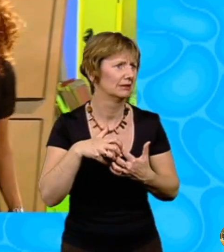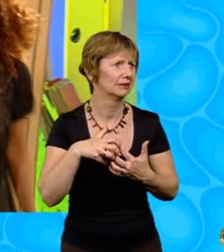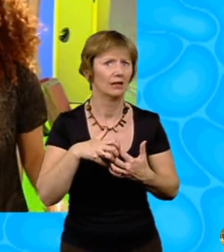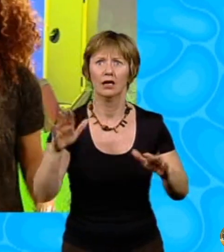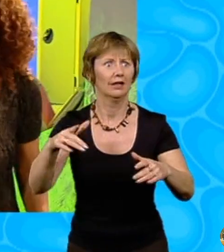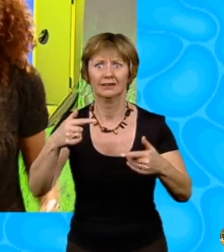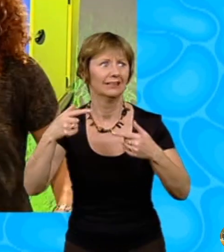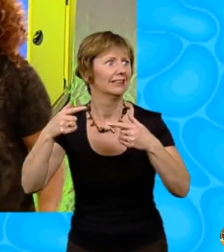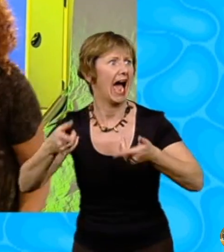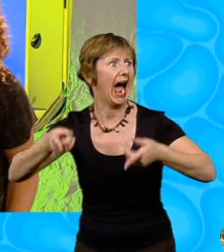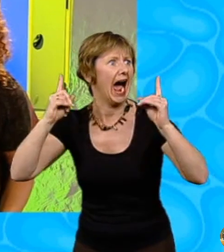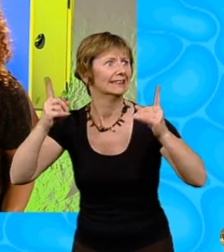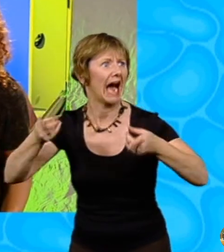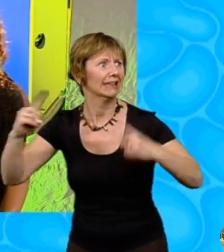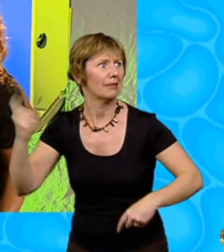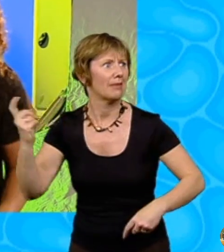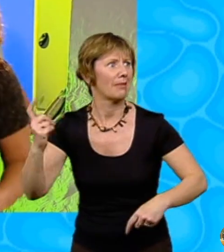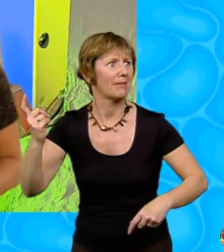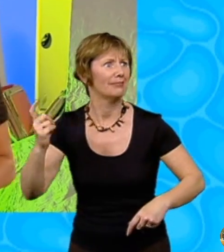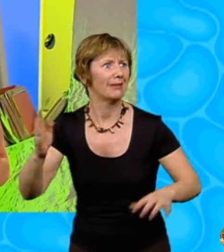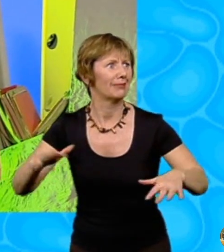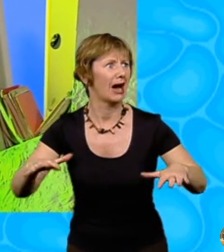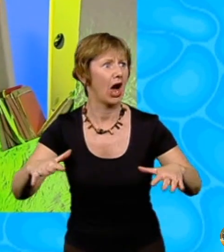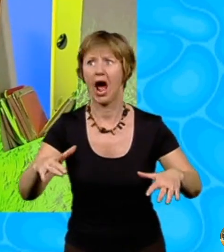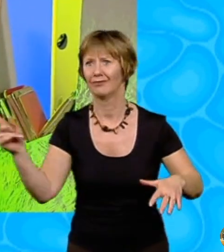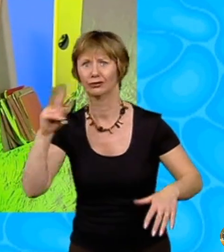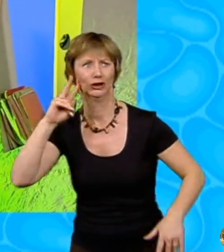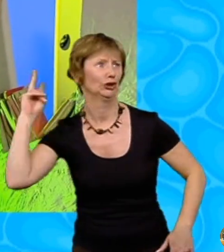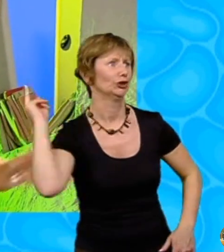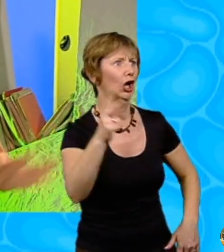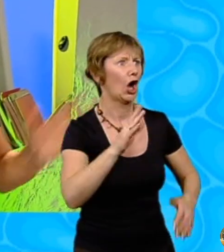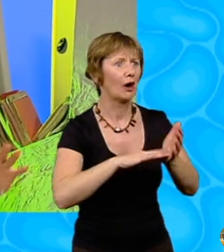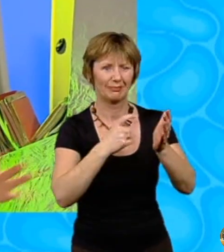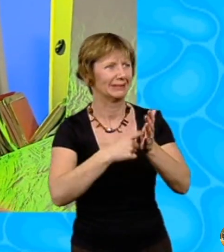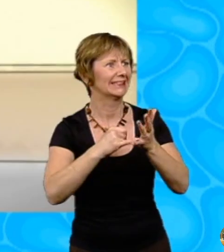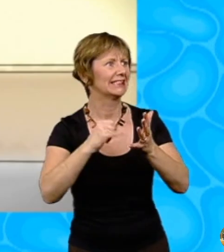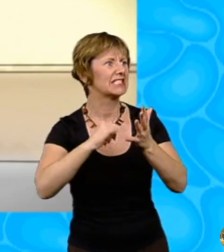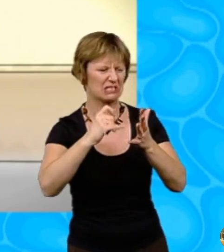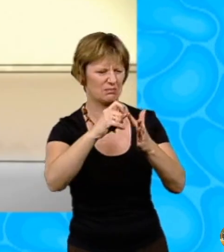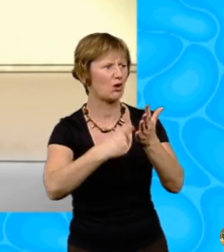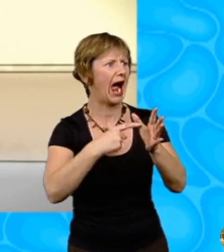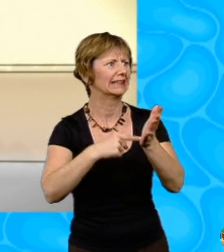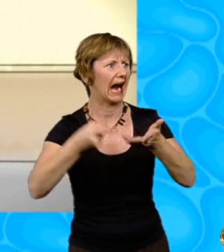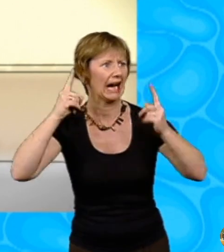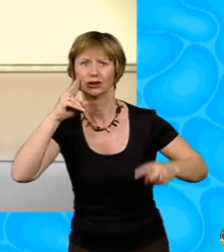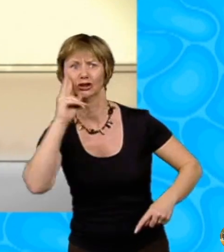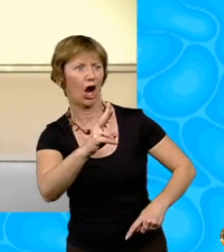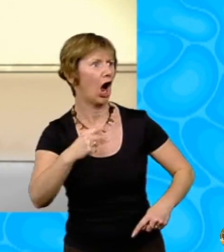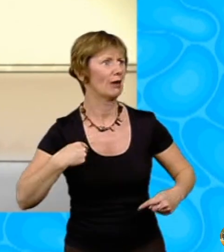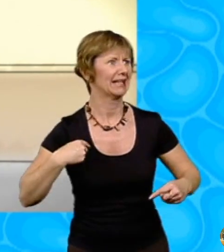Porter, hide! The headmistress is coming! Yelped Barry from the door. Oh dear, if Mrs Spratt catches me like this, she will sack